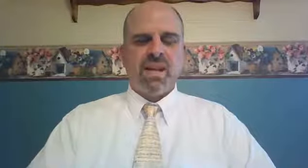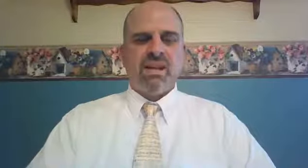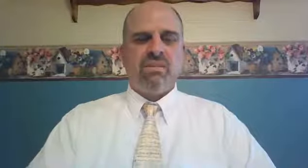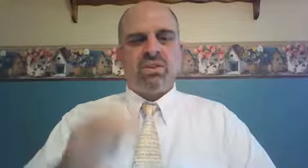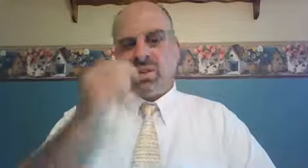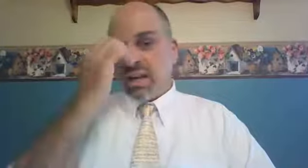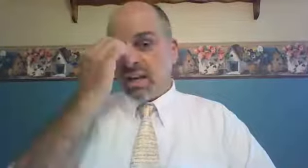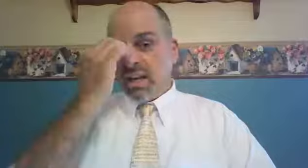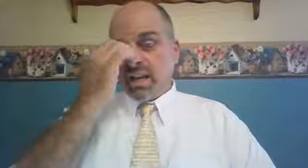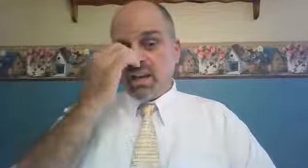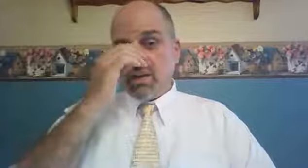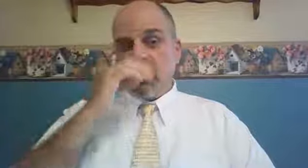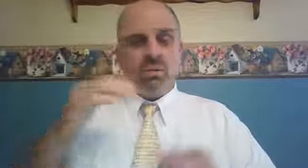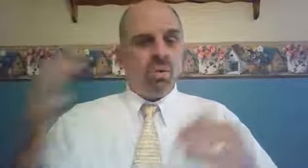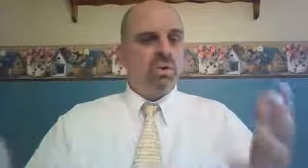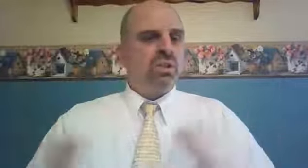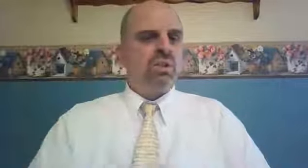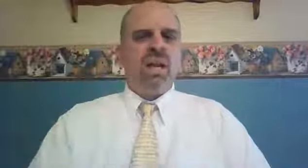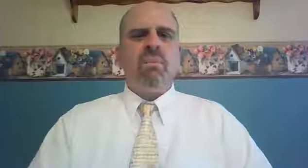Verse 10, Ruth exclaimed,